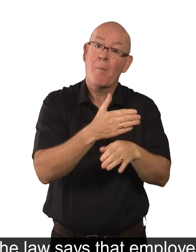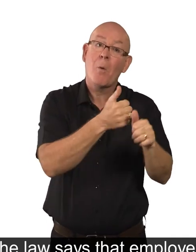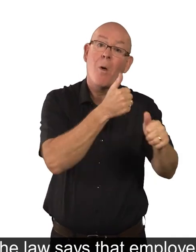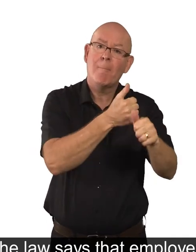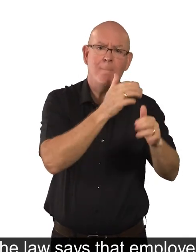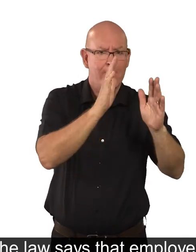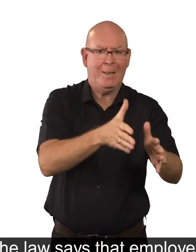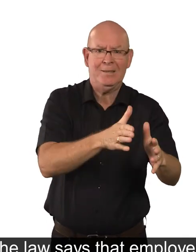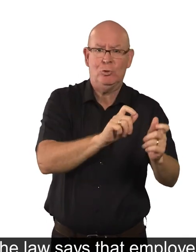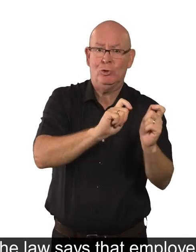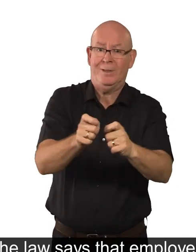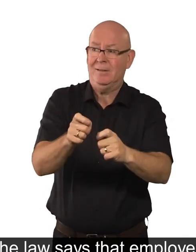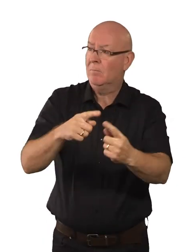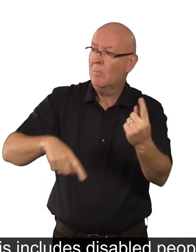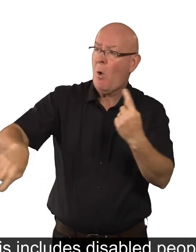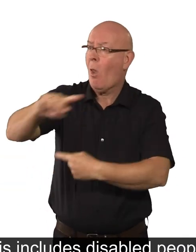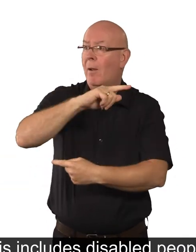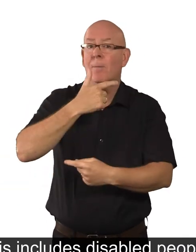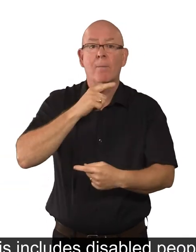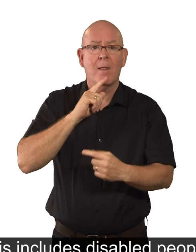fairly. This includes disabled people.